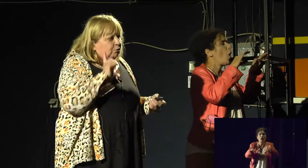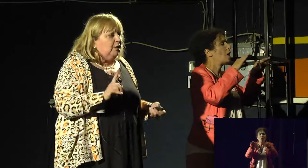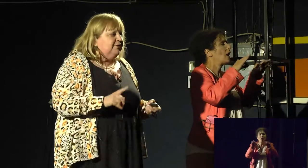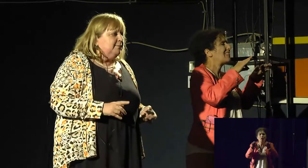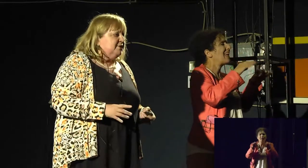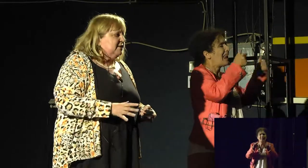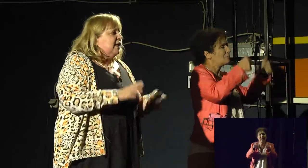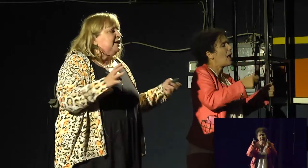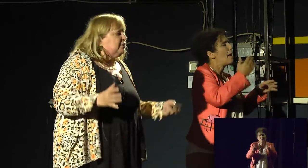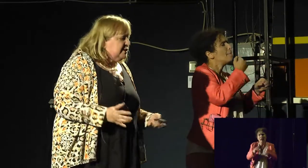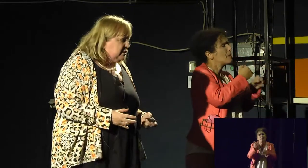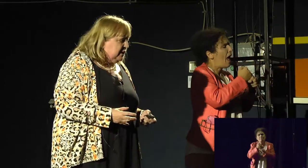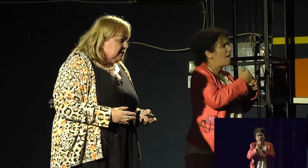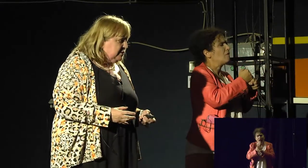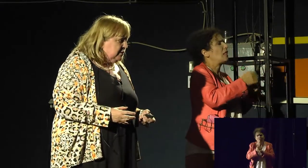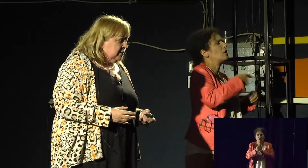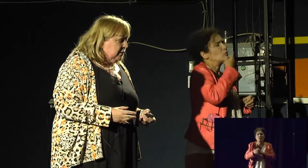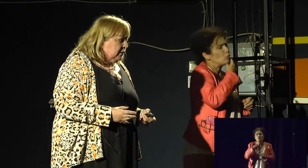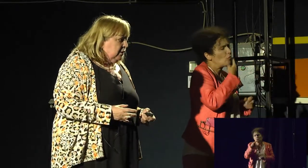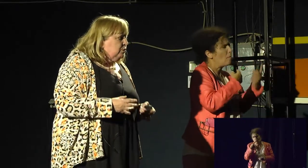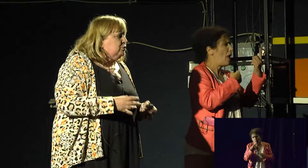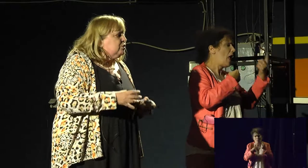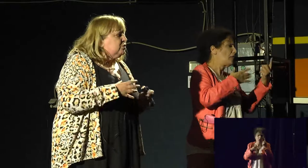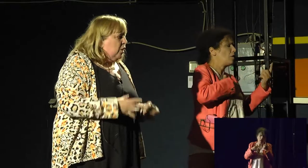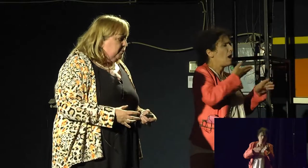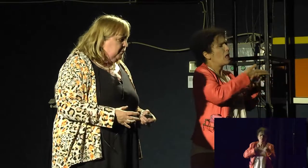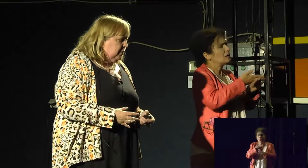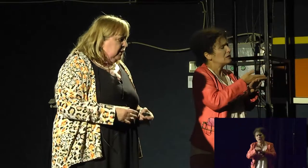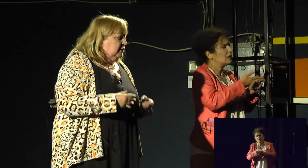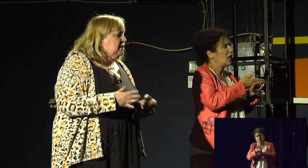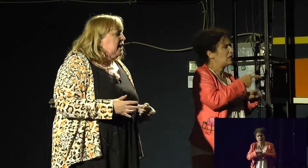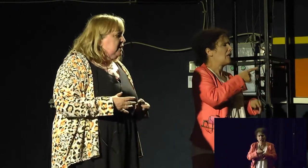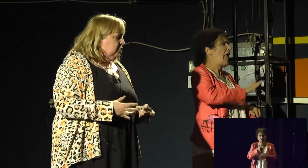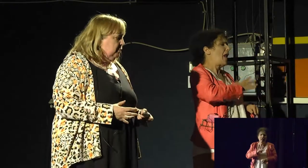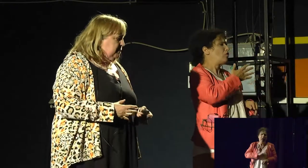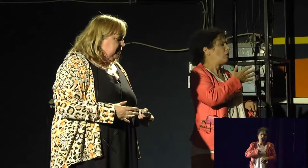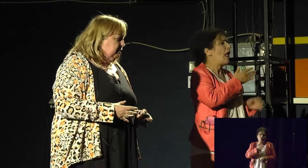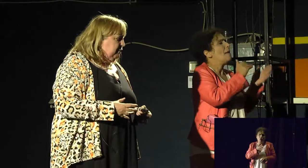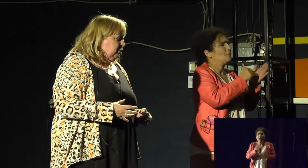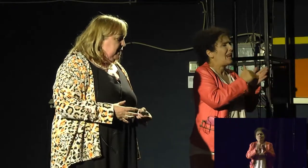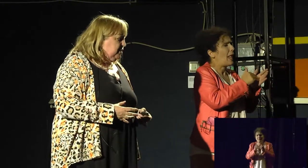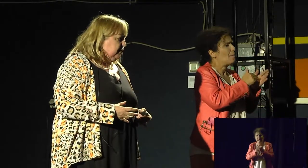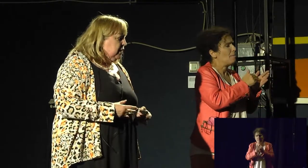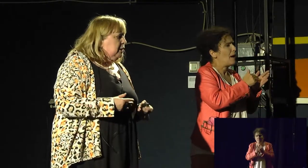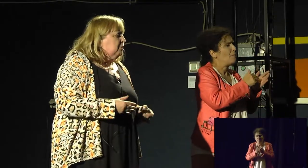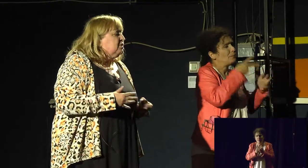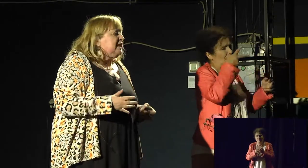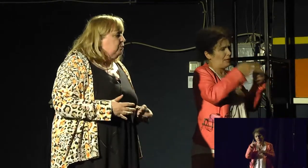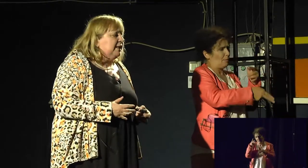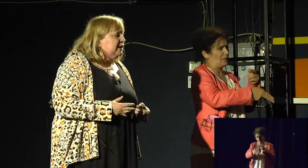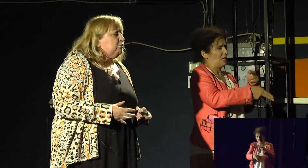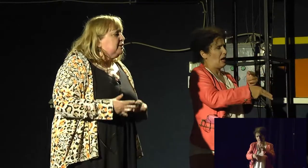about it. There are one-time sex, and there are risk-takers. We should stop denying young people giving information,